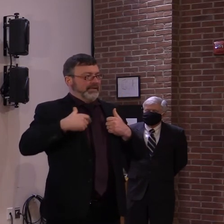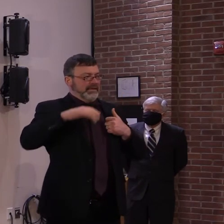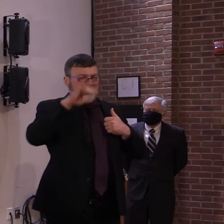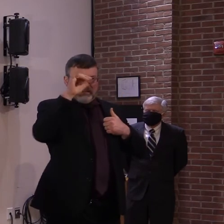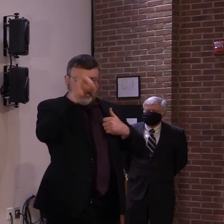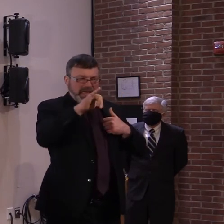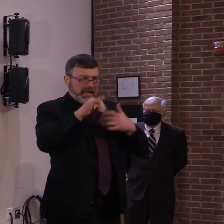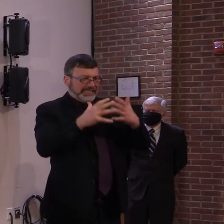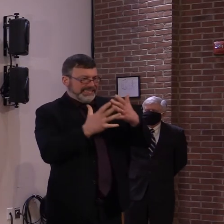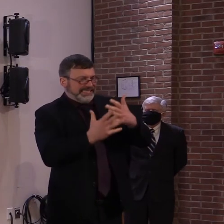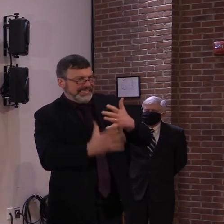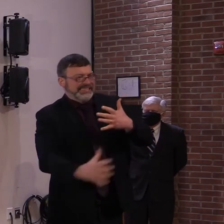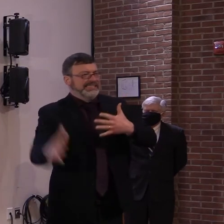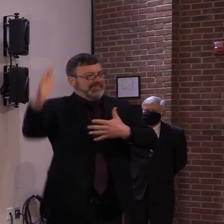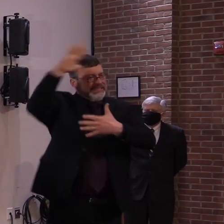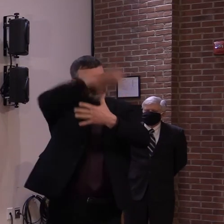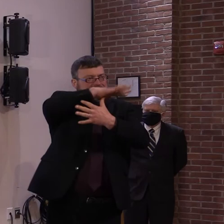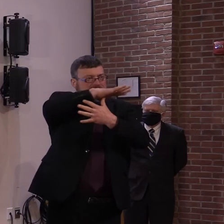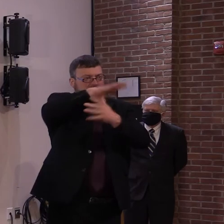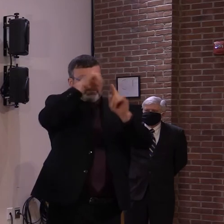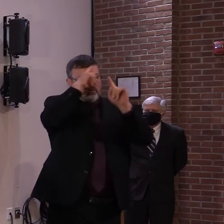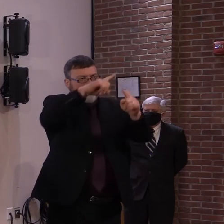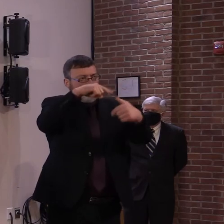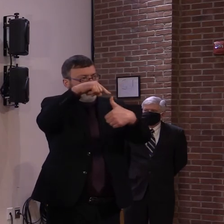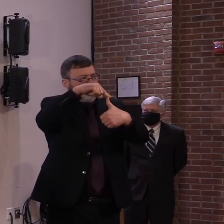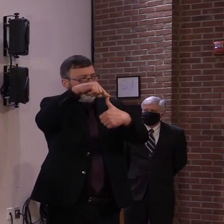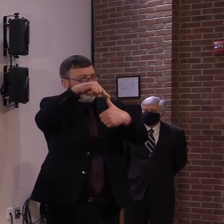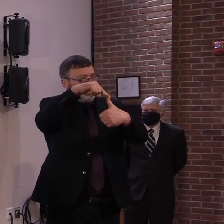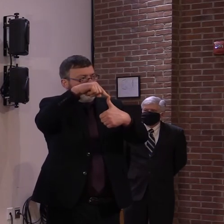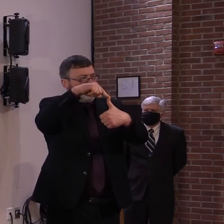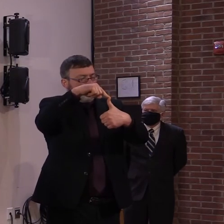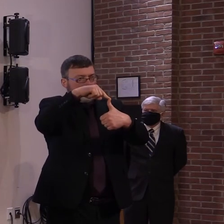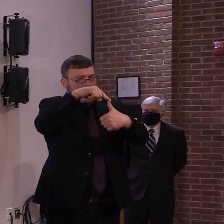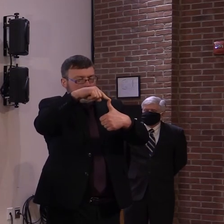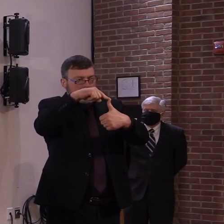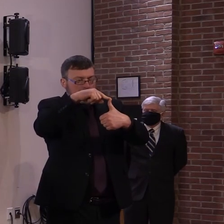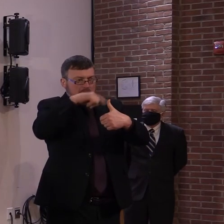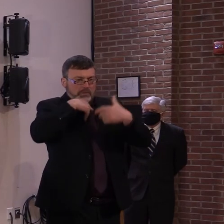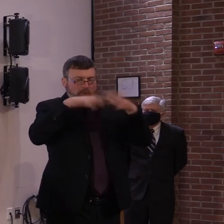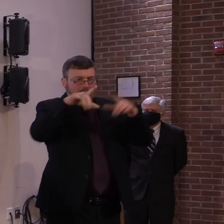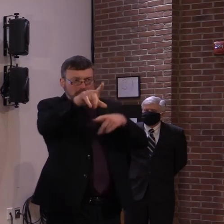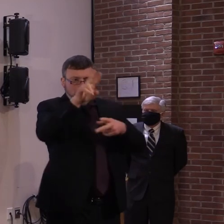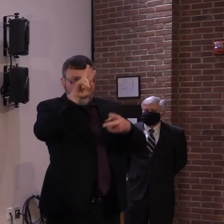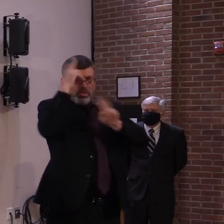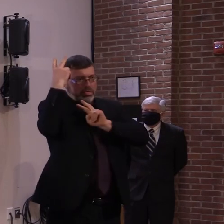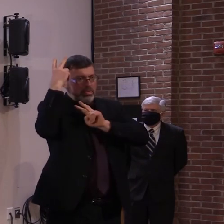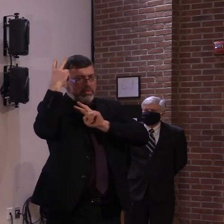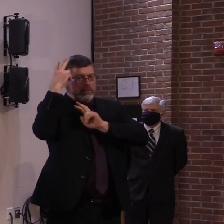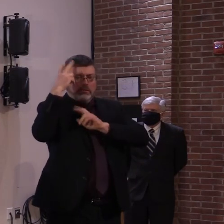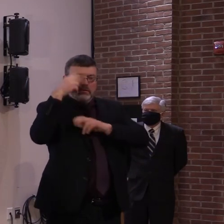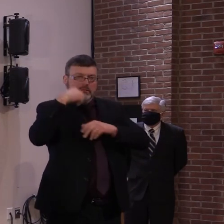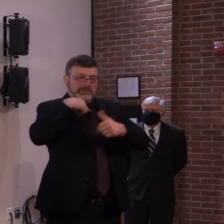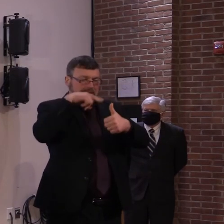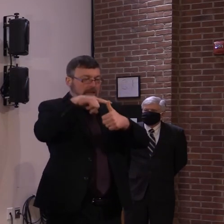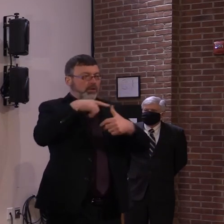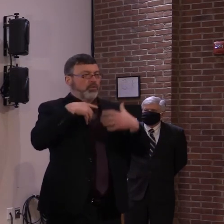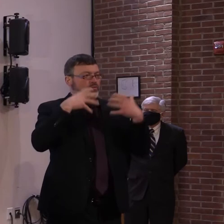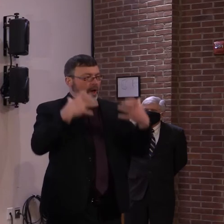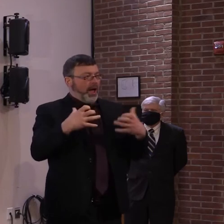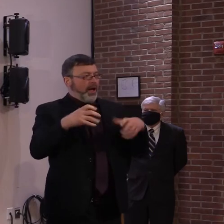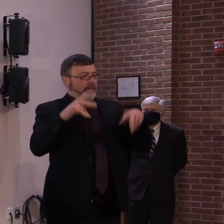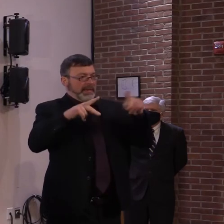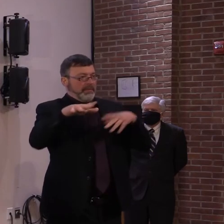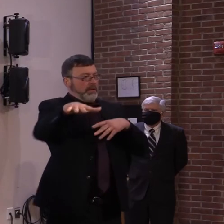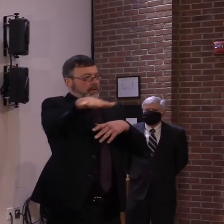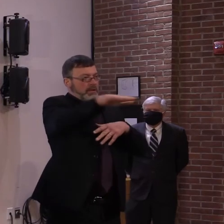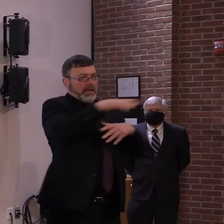there whatsoever in terms of whether there's going to be community spread. That's still up to